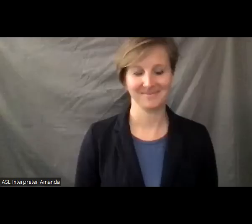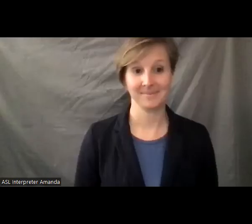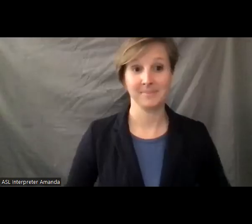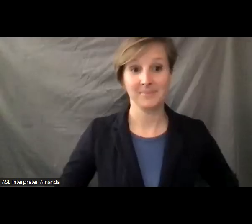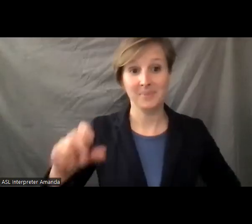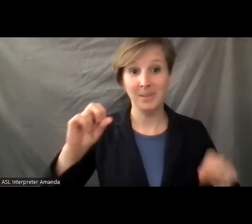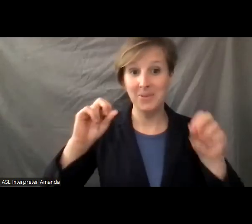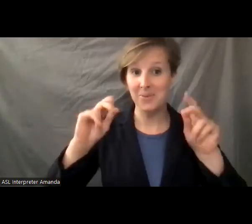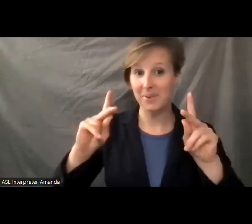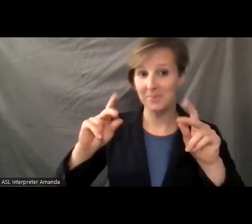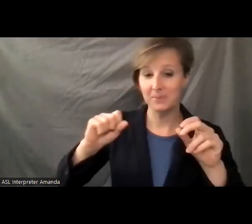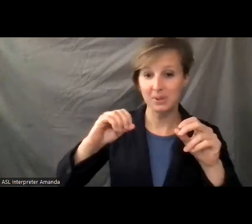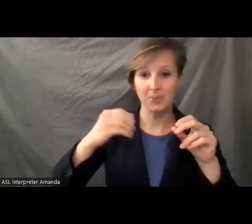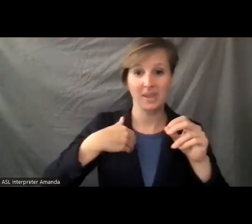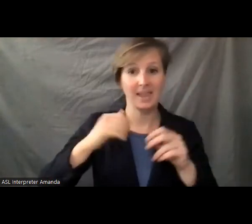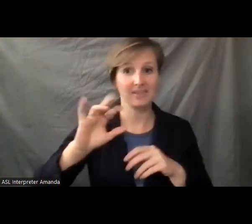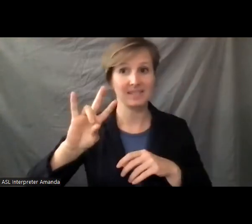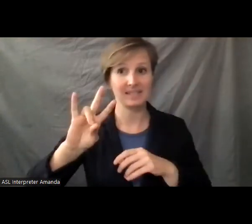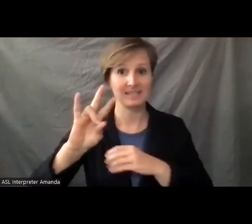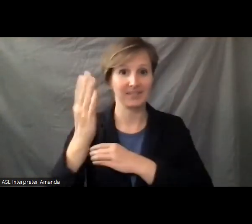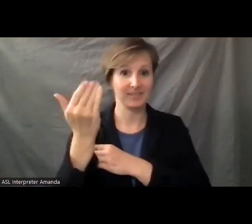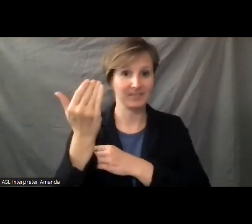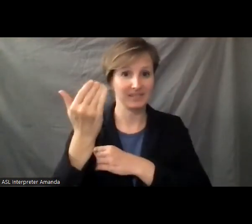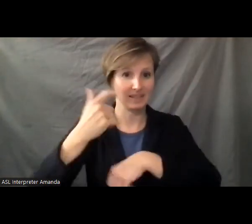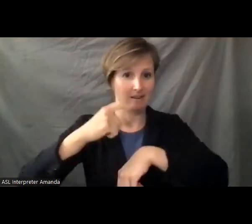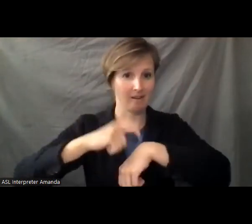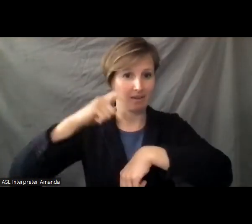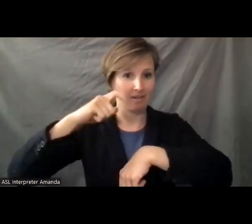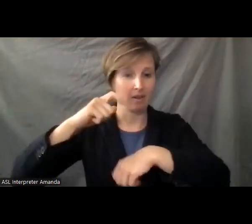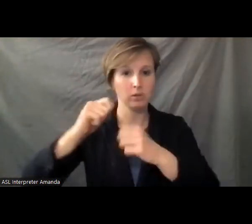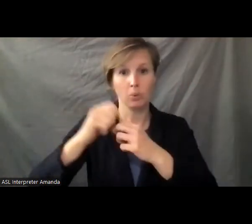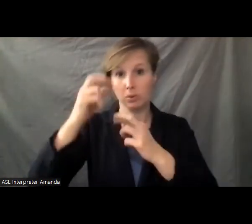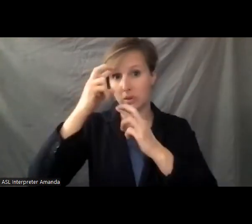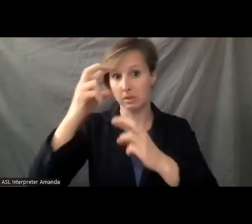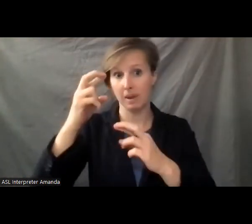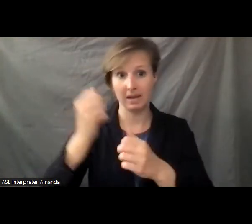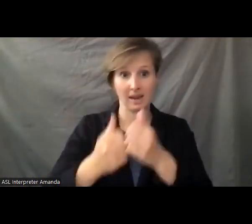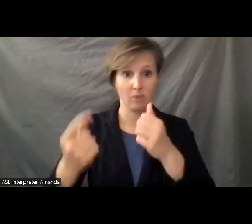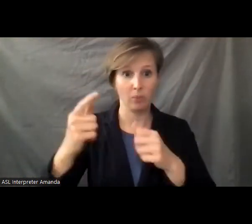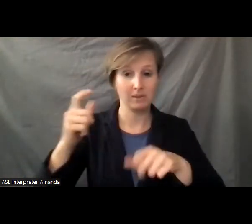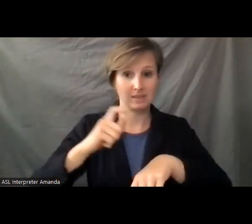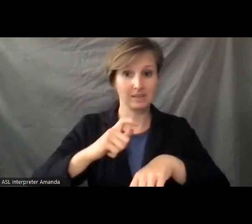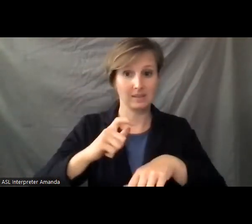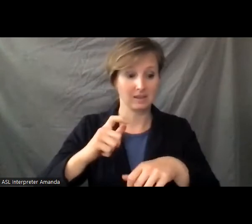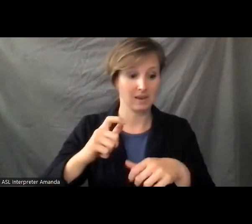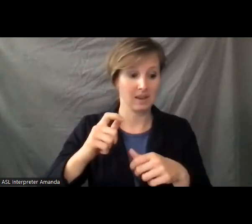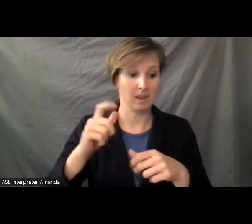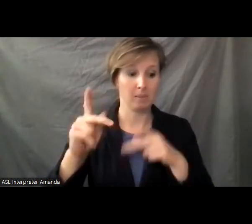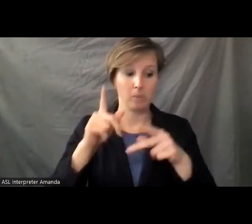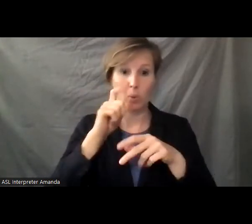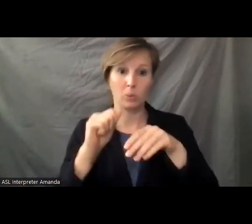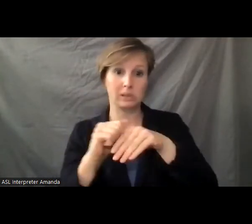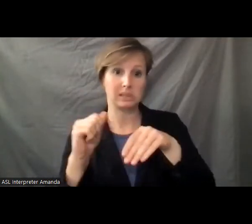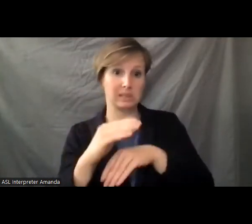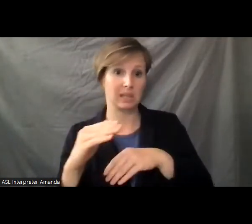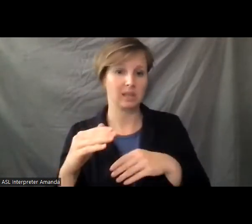Okay. And we have 7.15 p.m. on the clock. So with respect to folks' time and to the many folks who sent in questions, as a